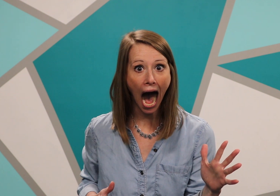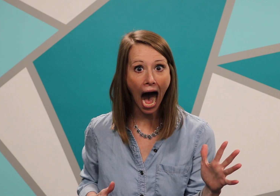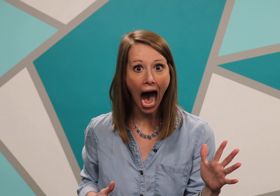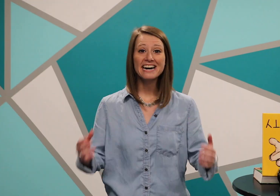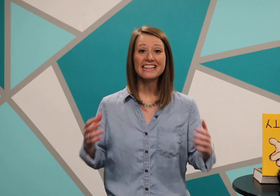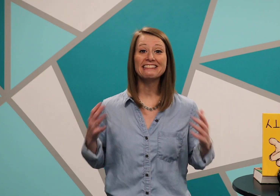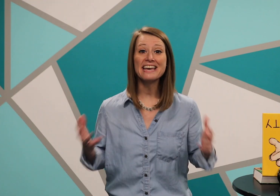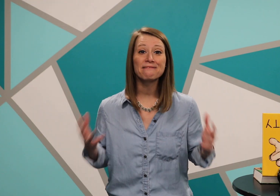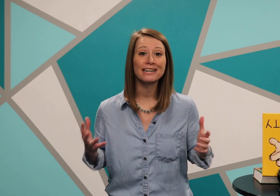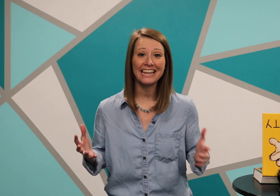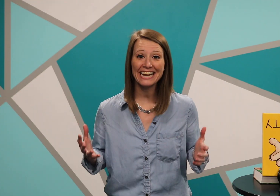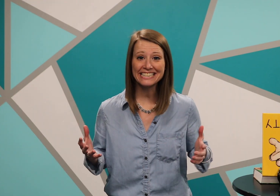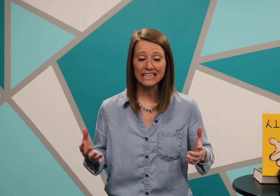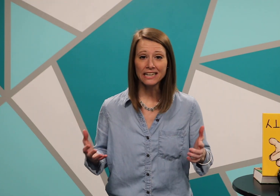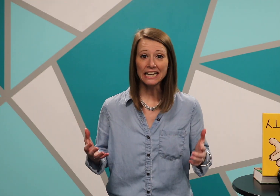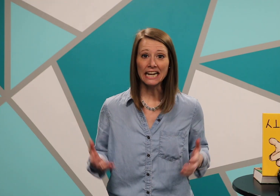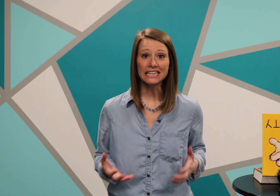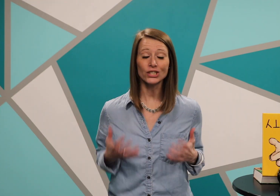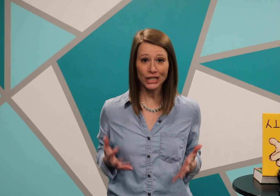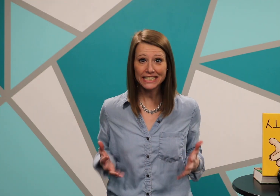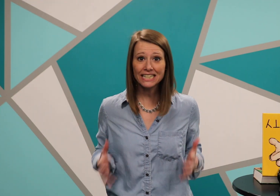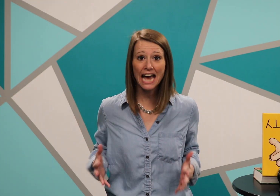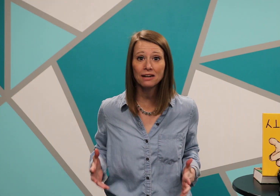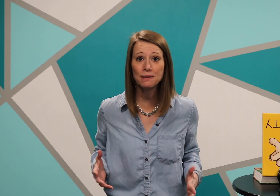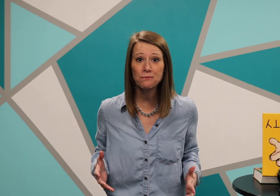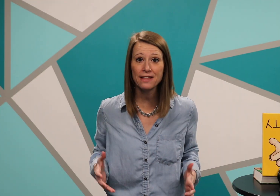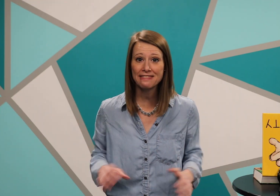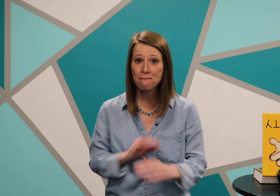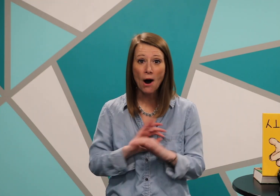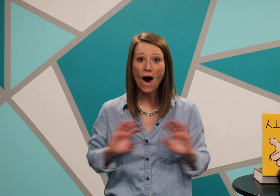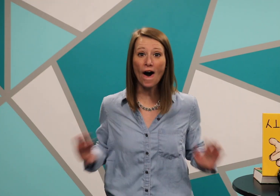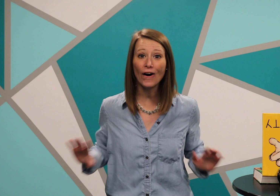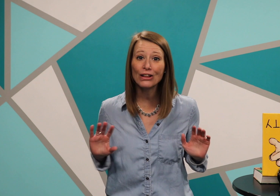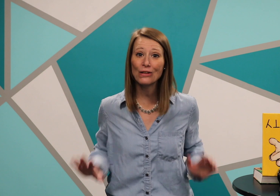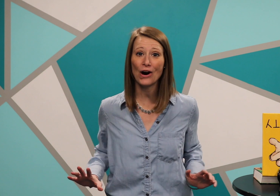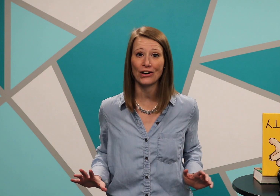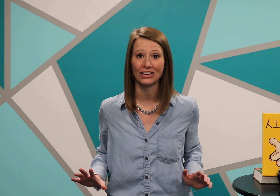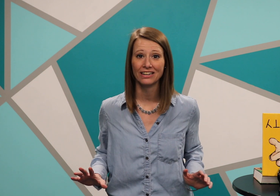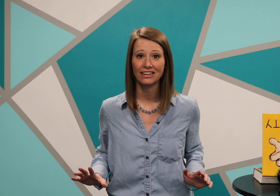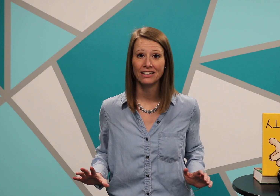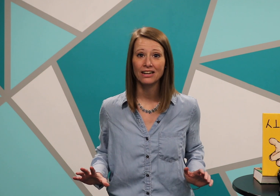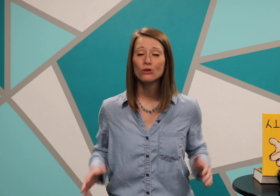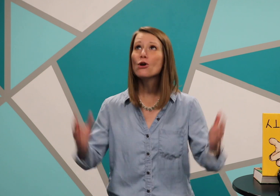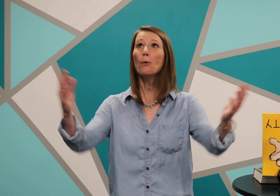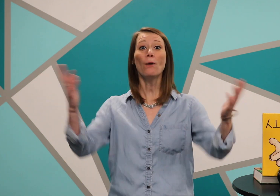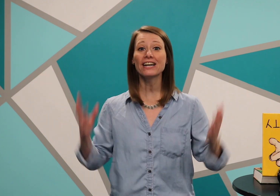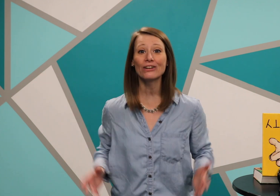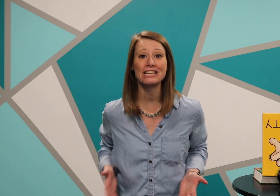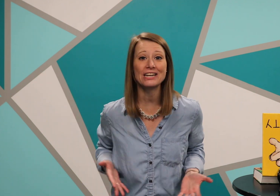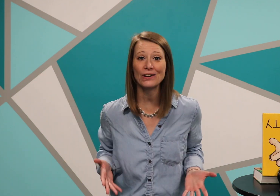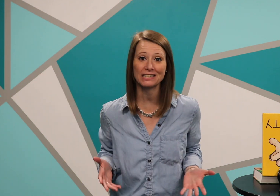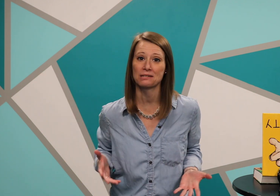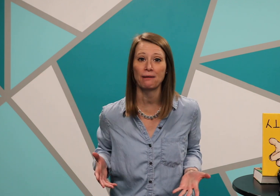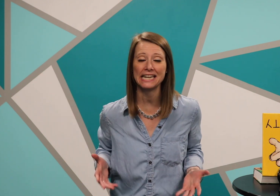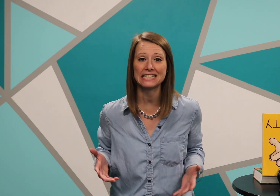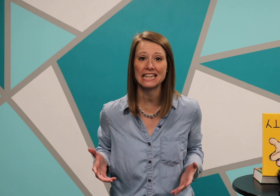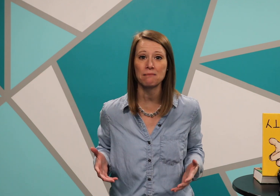They realized Jesus had been with them all along. No wonder he could explain to them